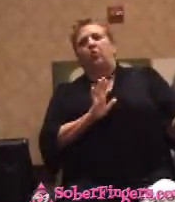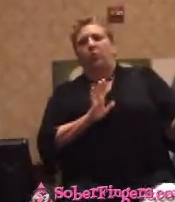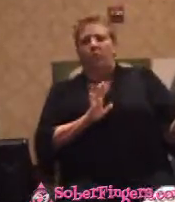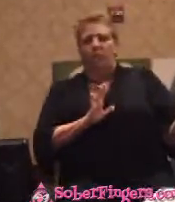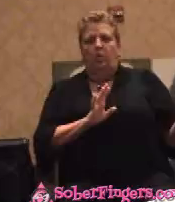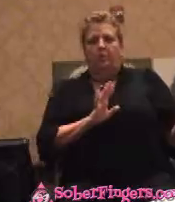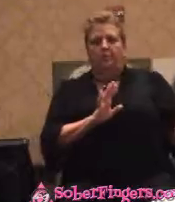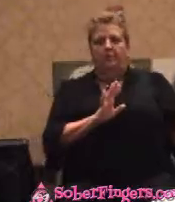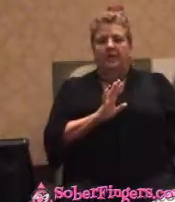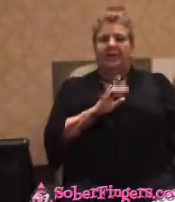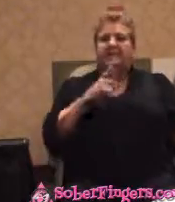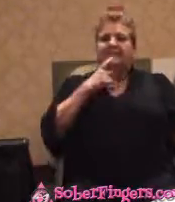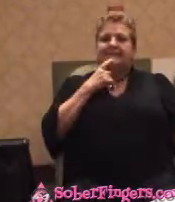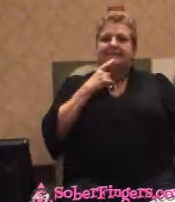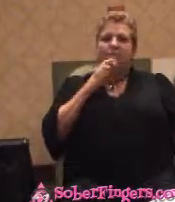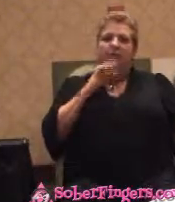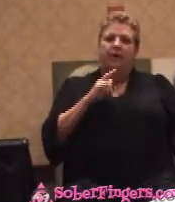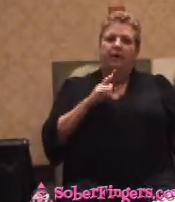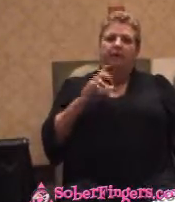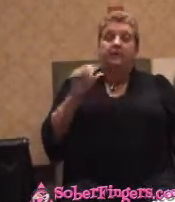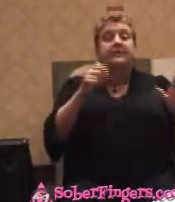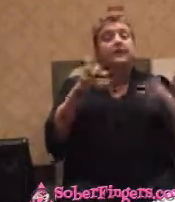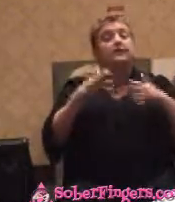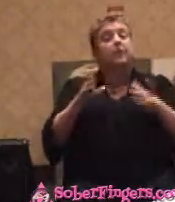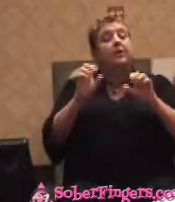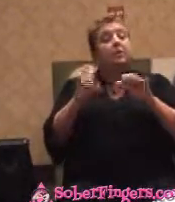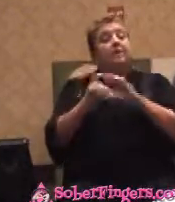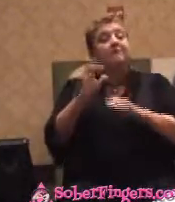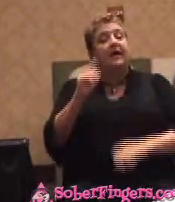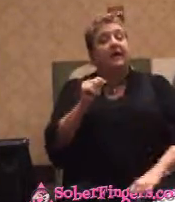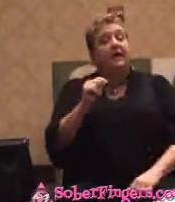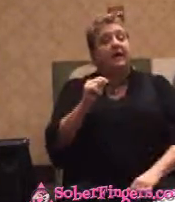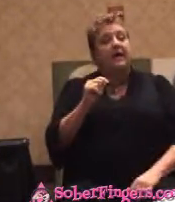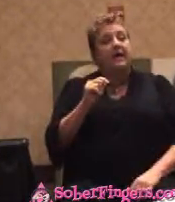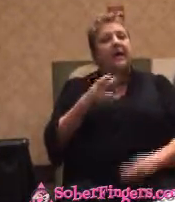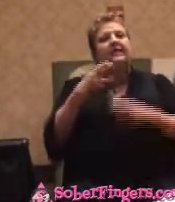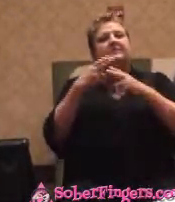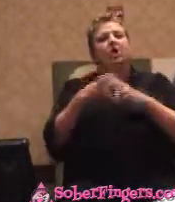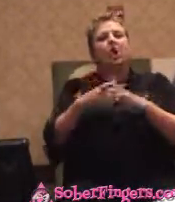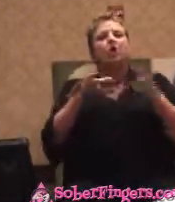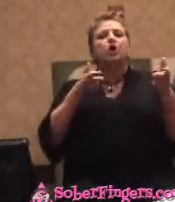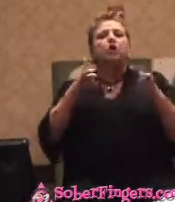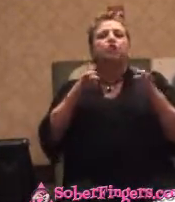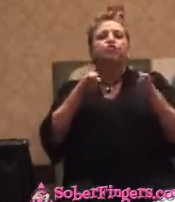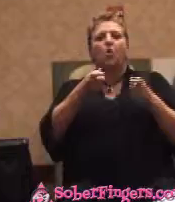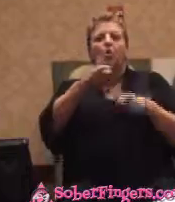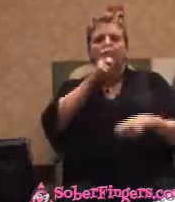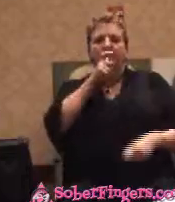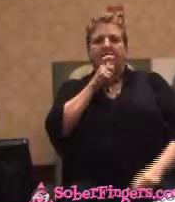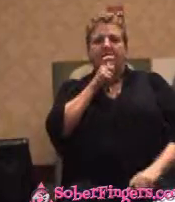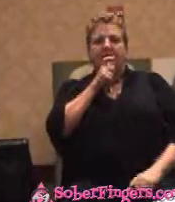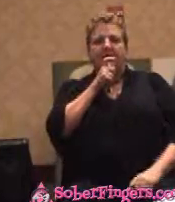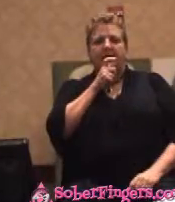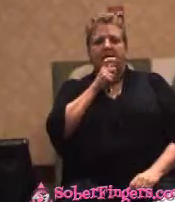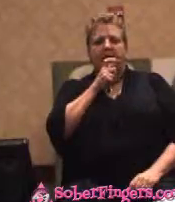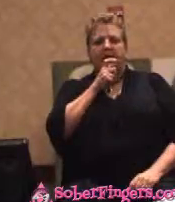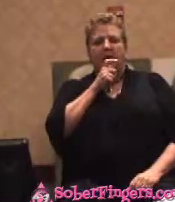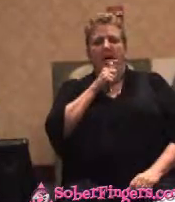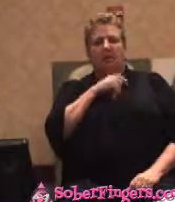She said, Well, she said, There's another way you can find out. She called controlled drinking. I said, What in hell is controlled